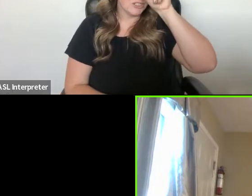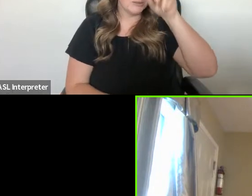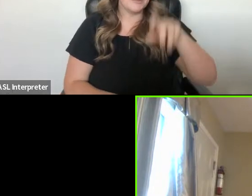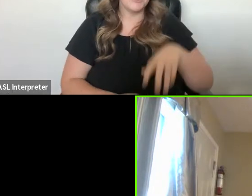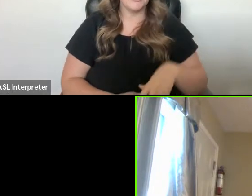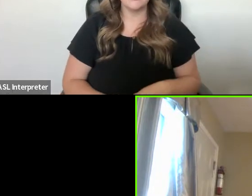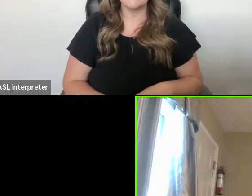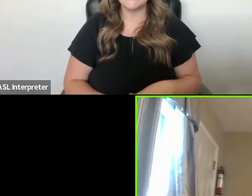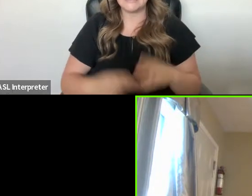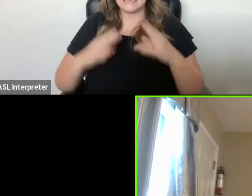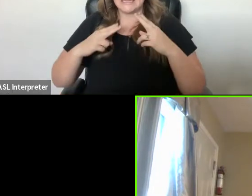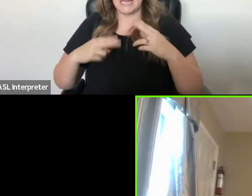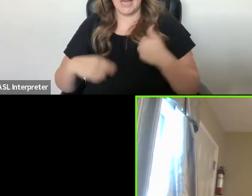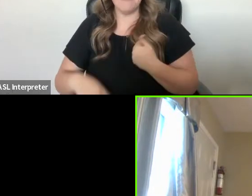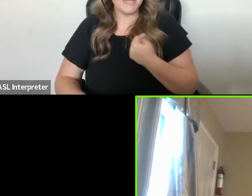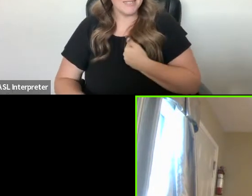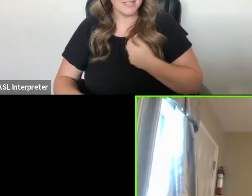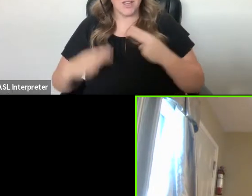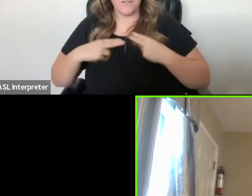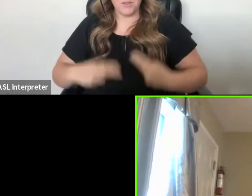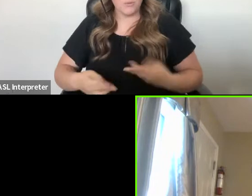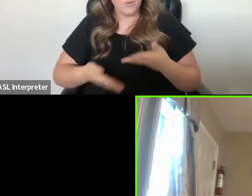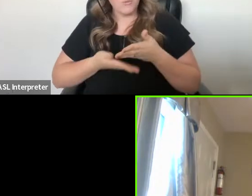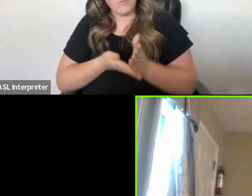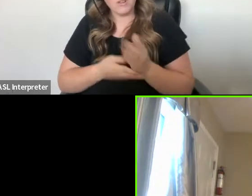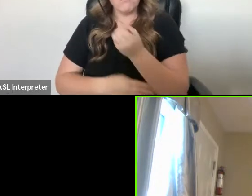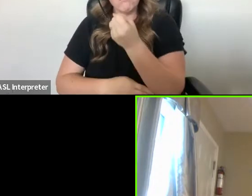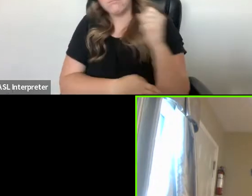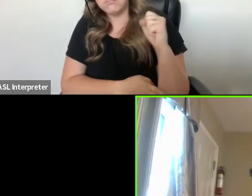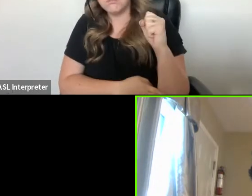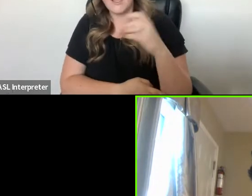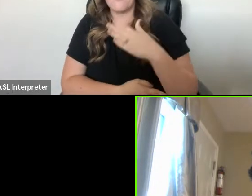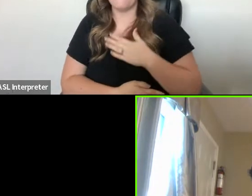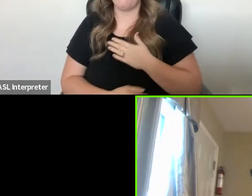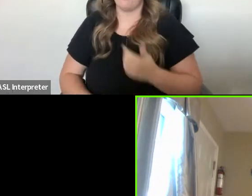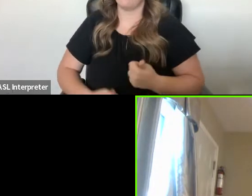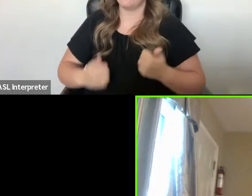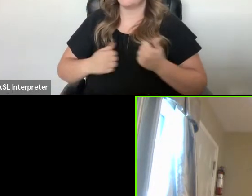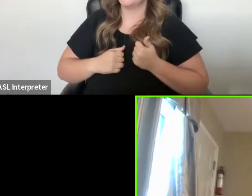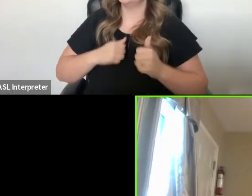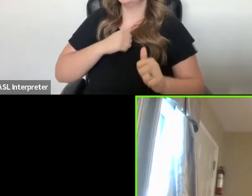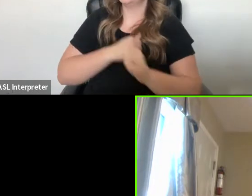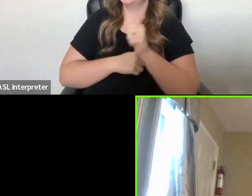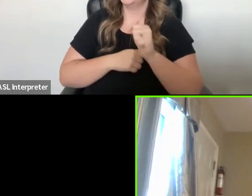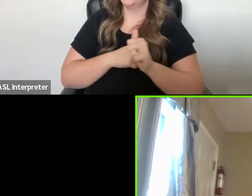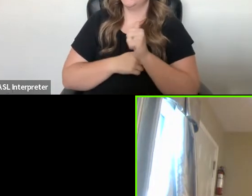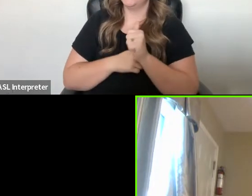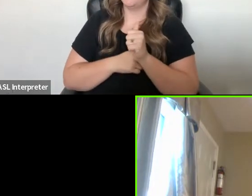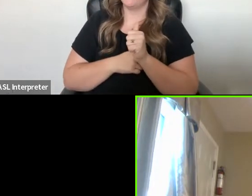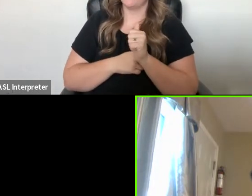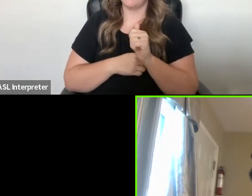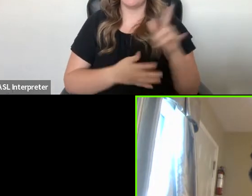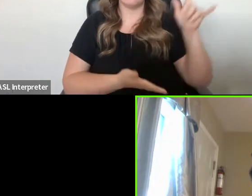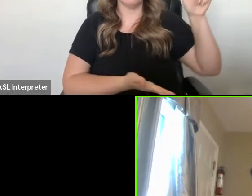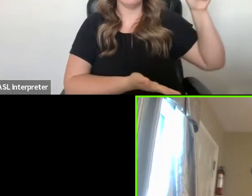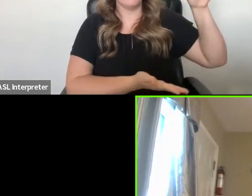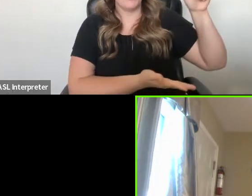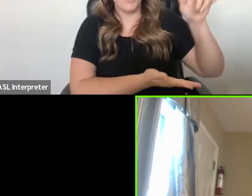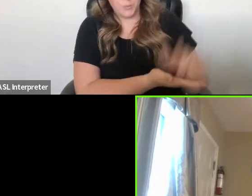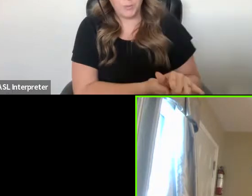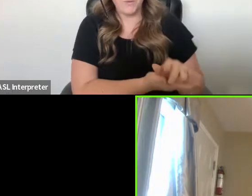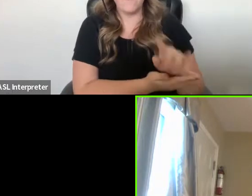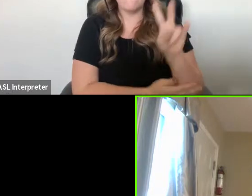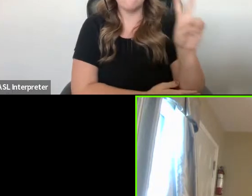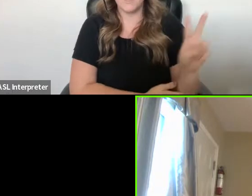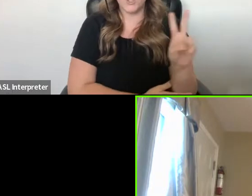a human rights activist, my life was in danger. When I landed at Vancouver International Airport,